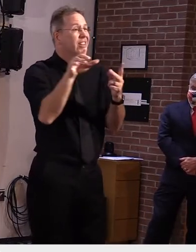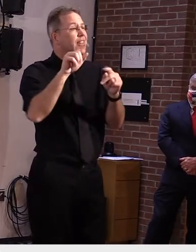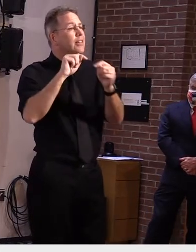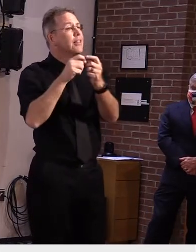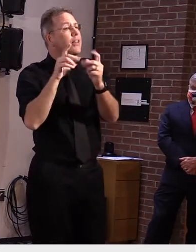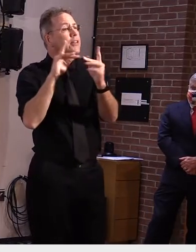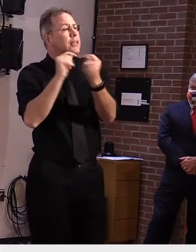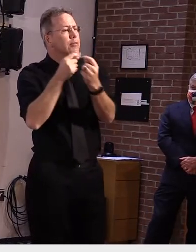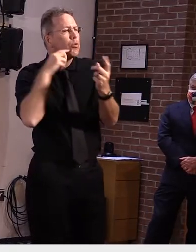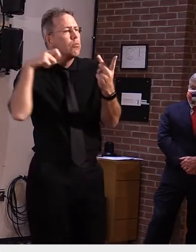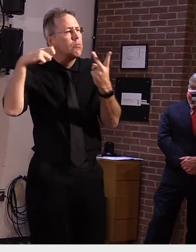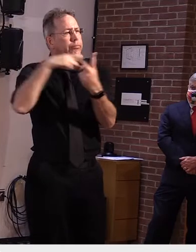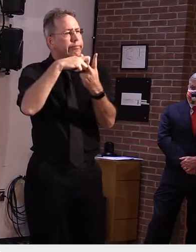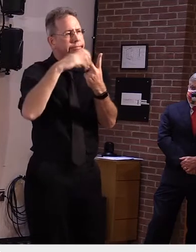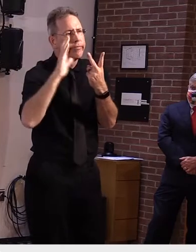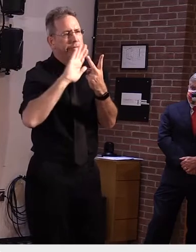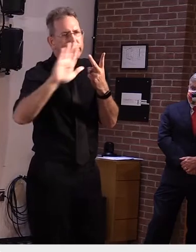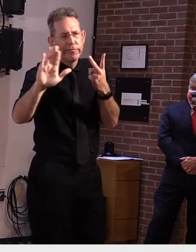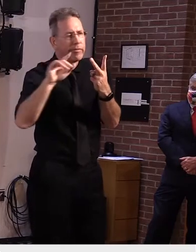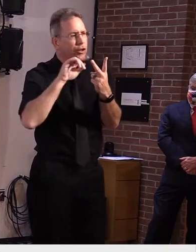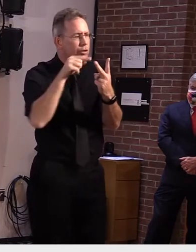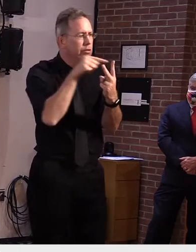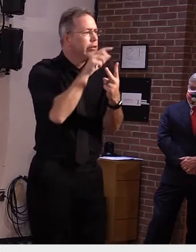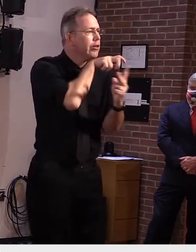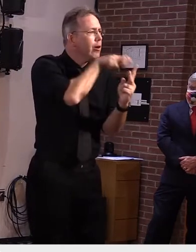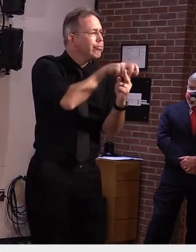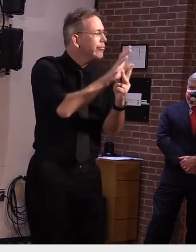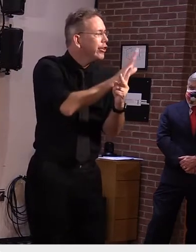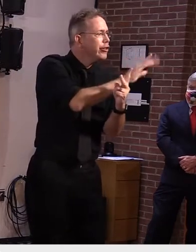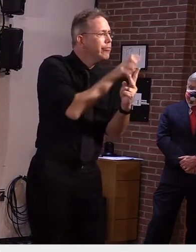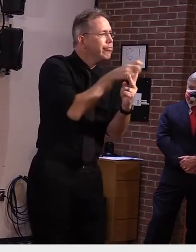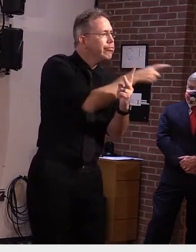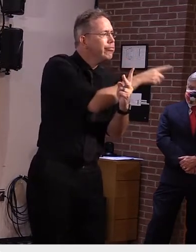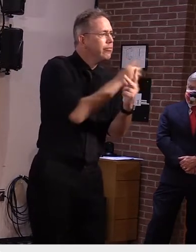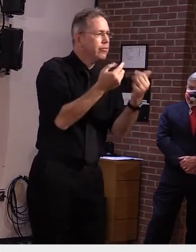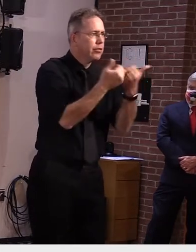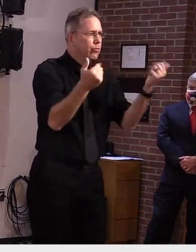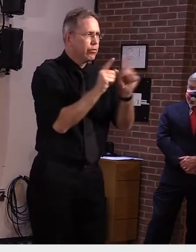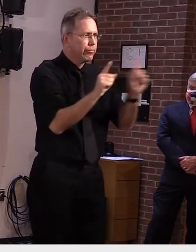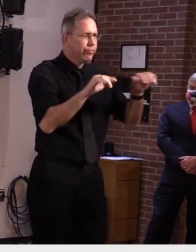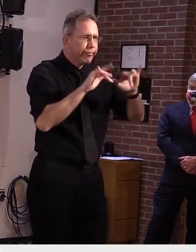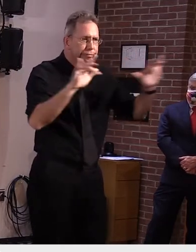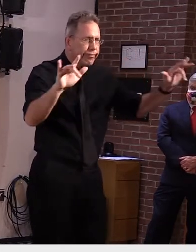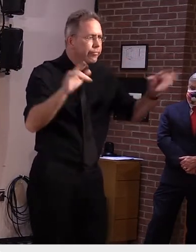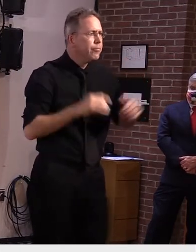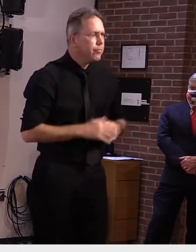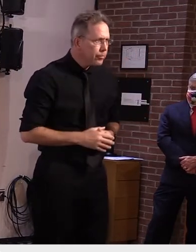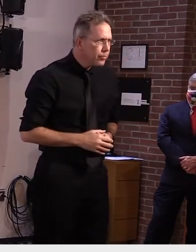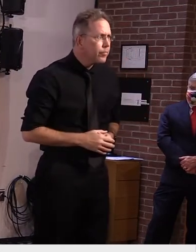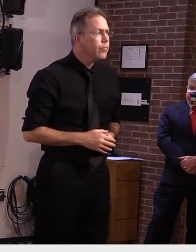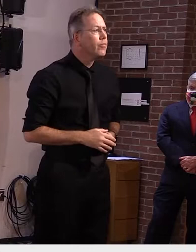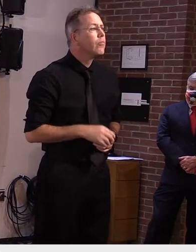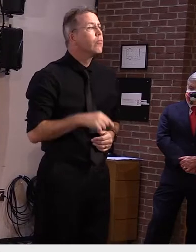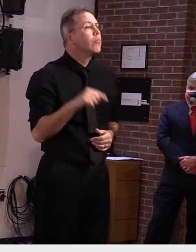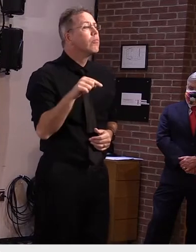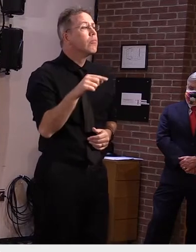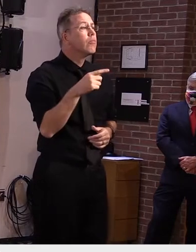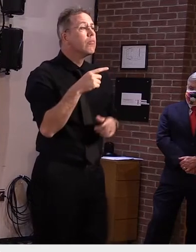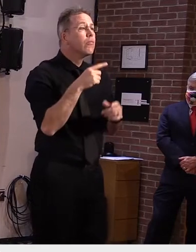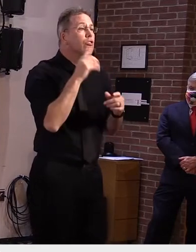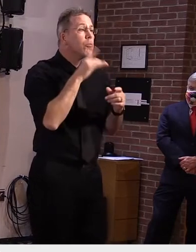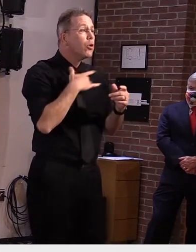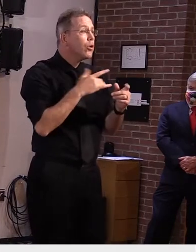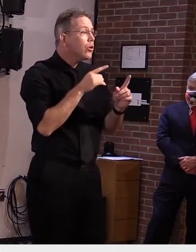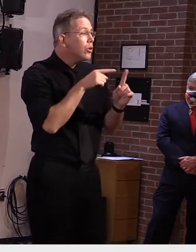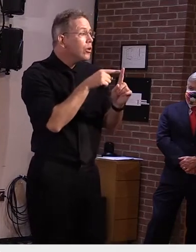the workers unless the the household person also tests positive and was at the workplace while they